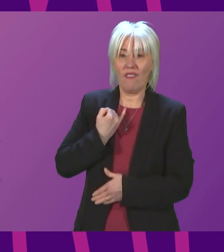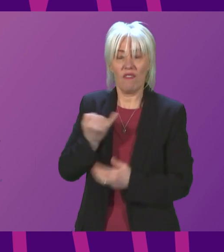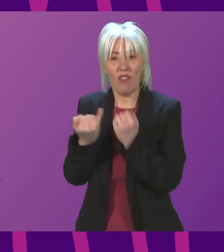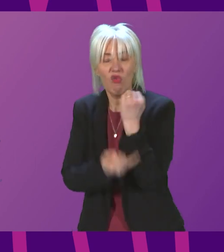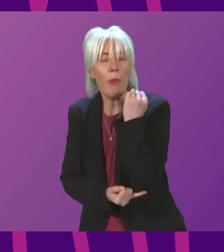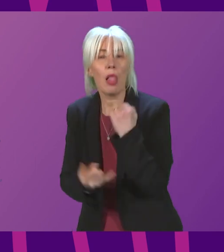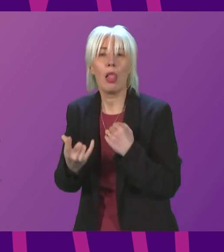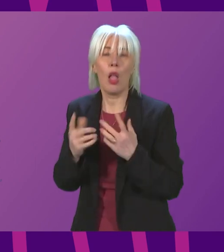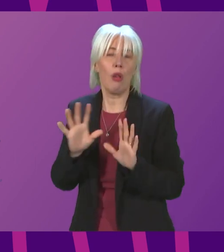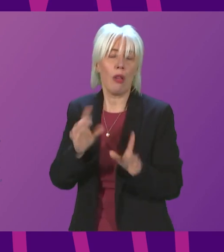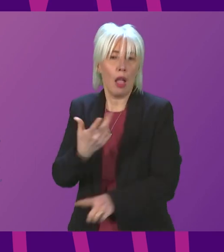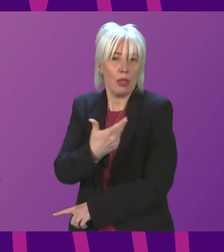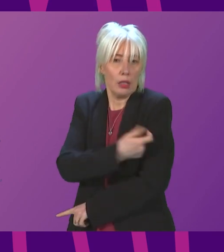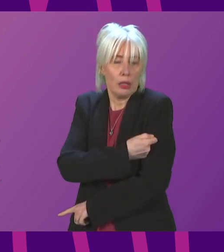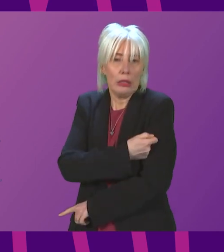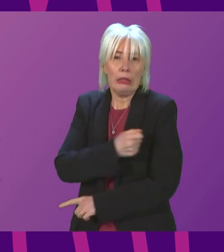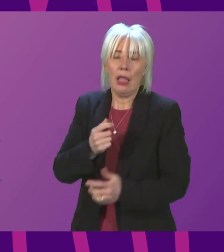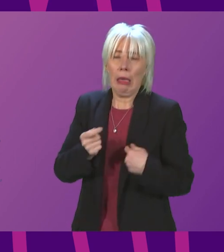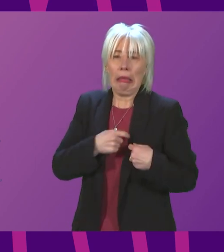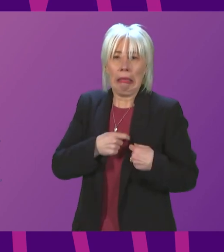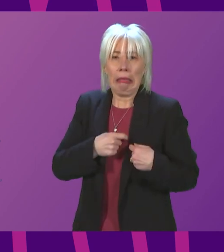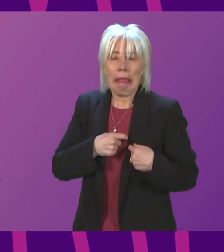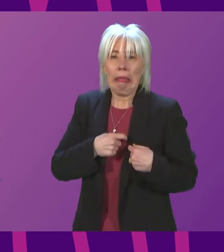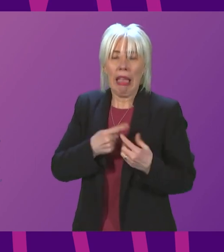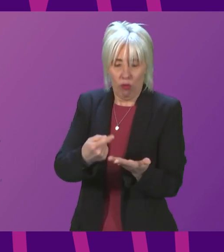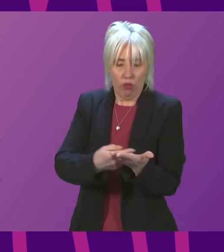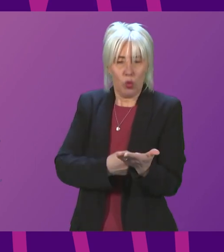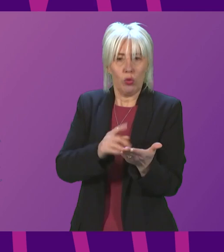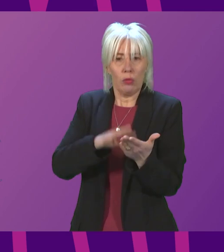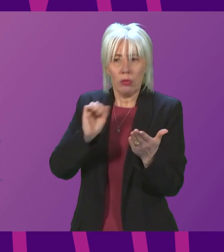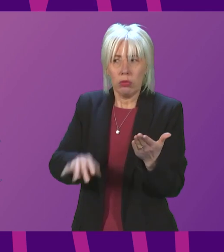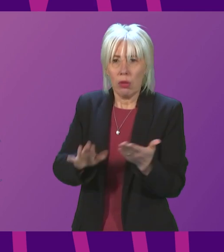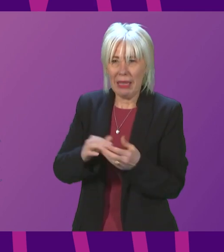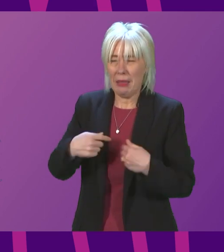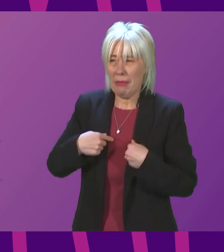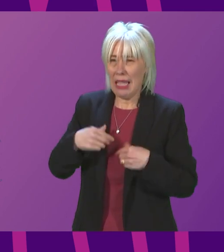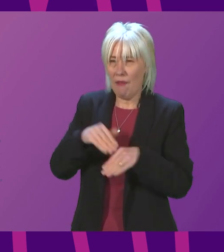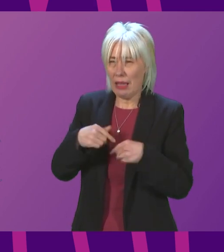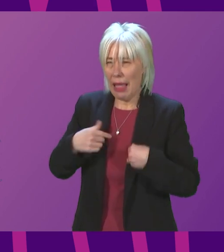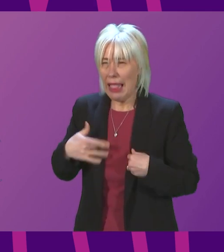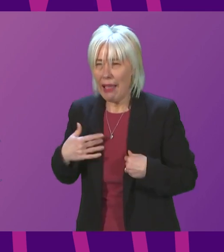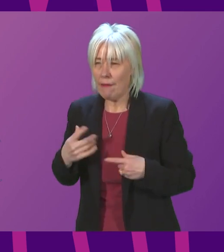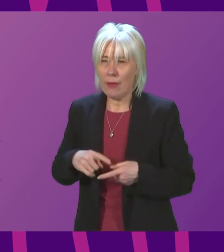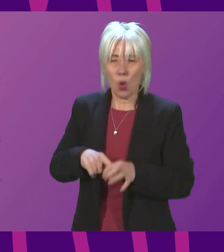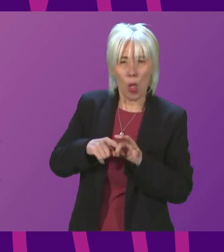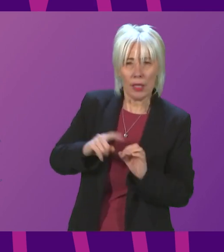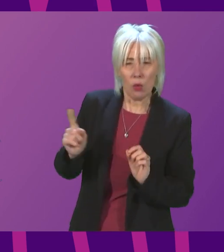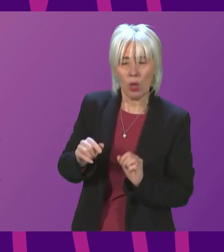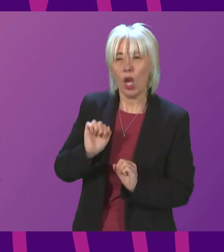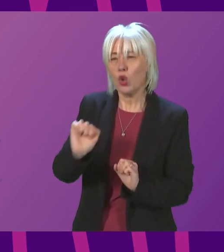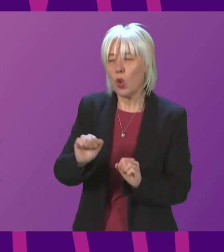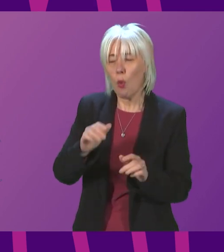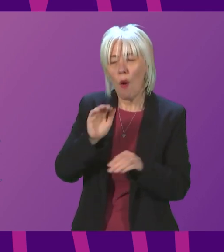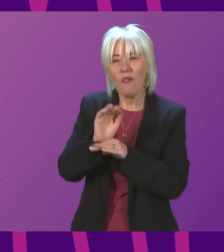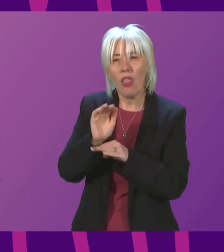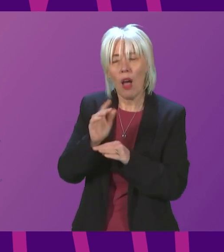feeling a bit scared at the prospect of restrictions being lifted and what that means for their quality of life can I ask the First Minister what further assurances